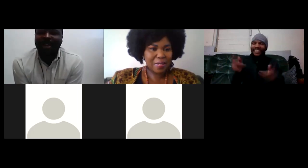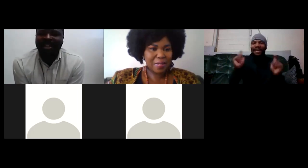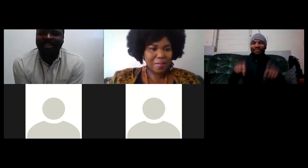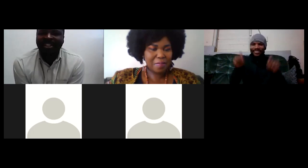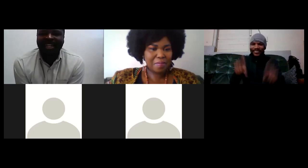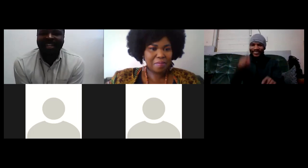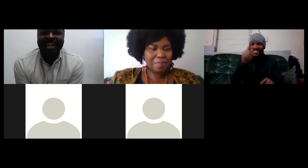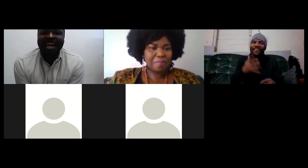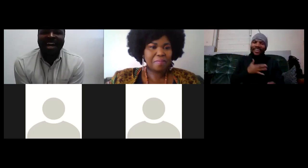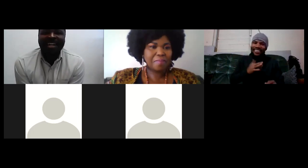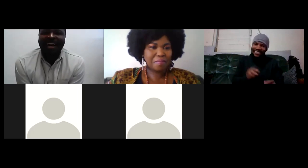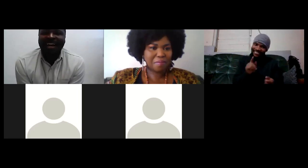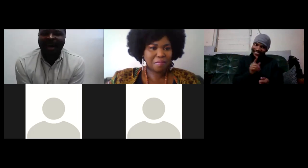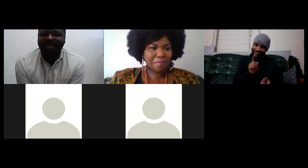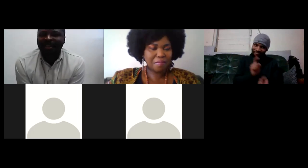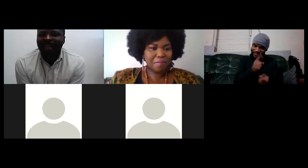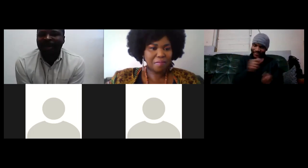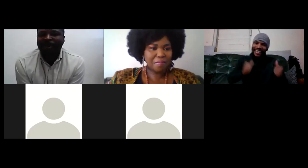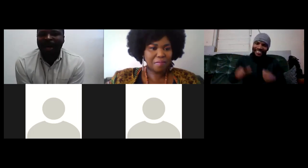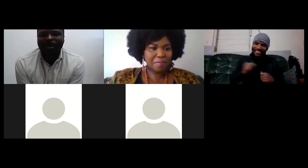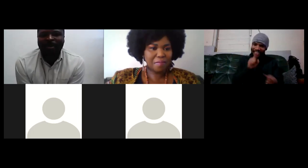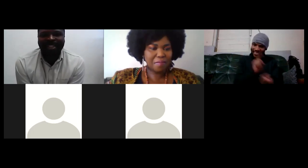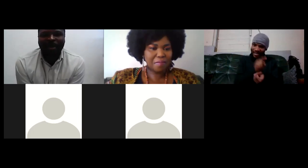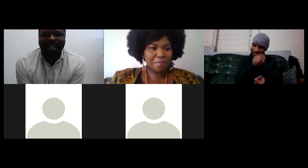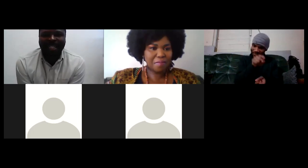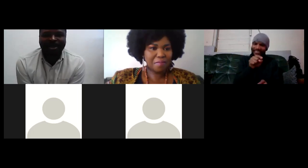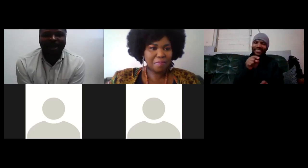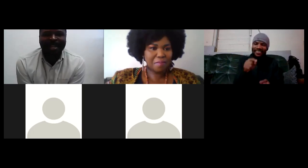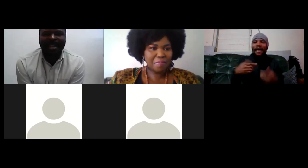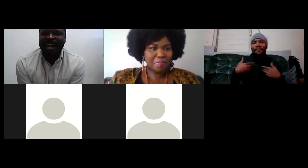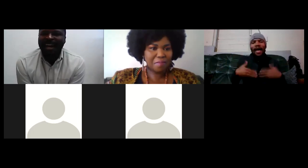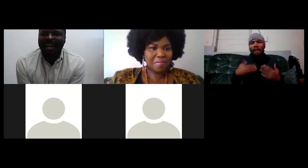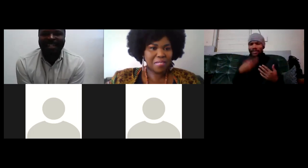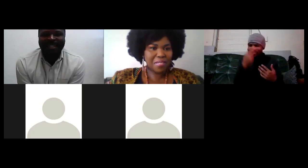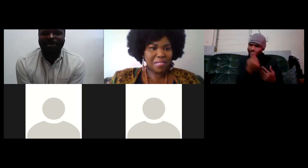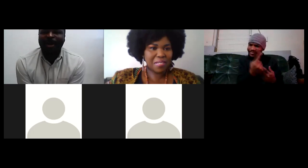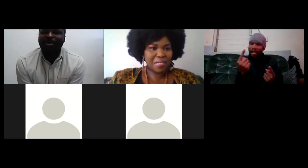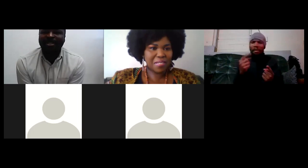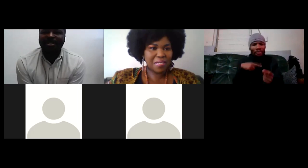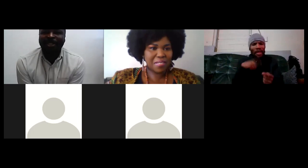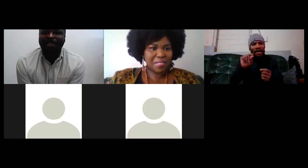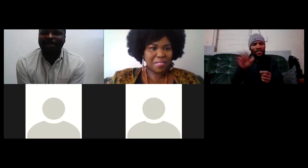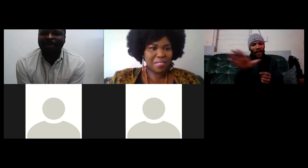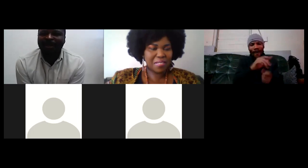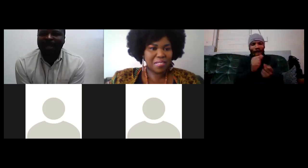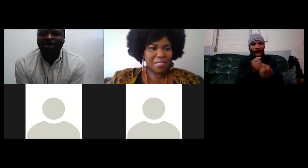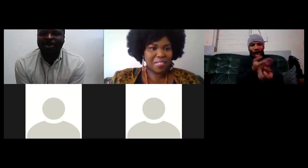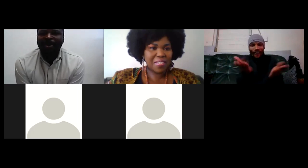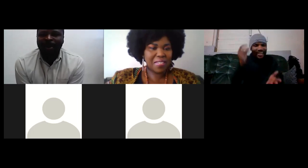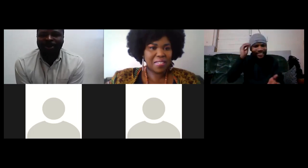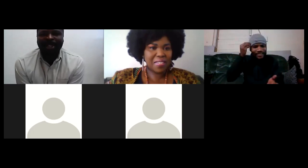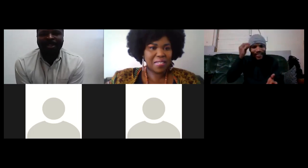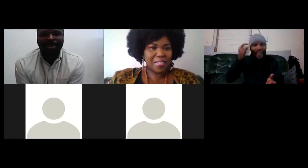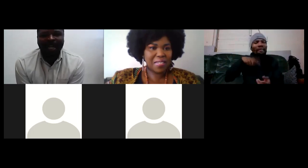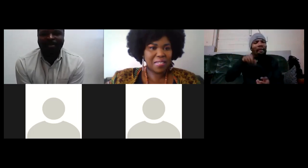the session and uh and then i think we met somewhere in cape town and it was so amazing meeting you so